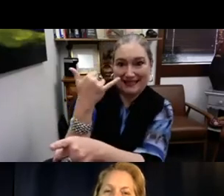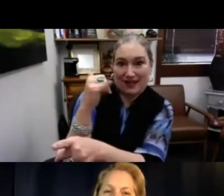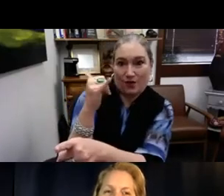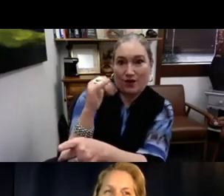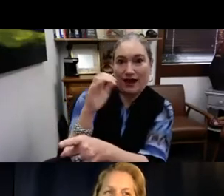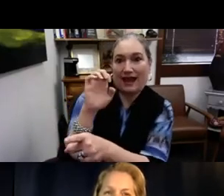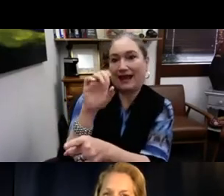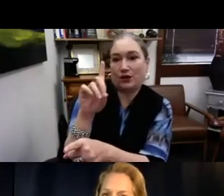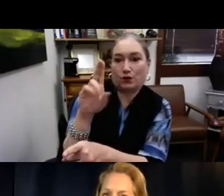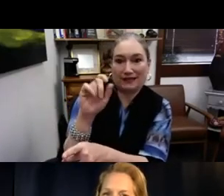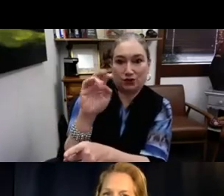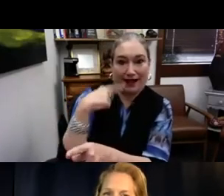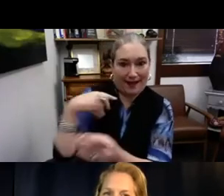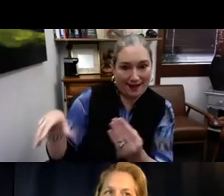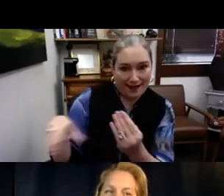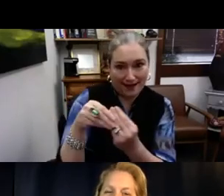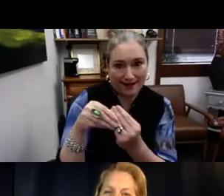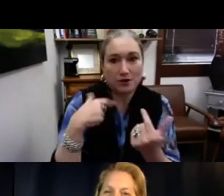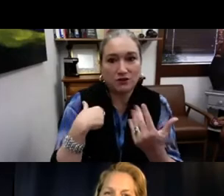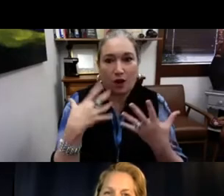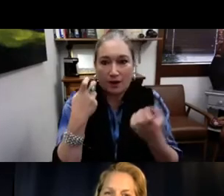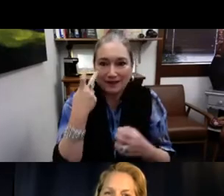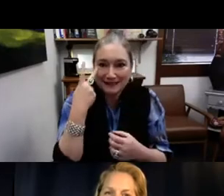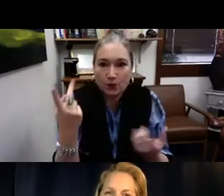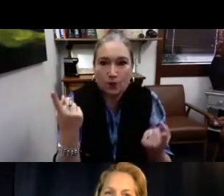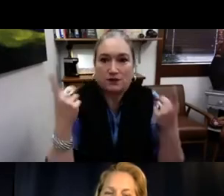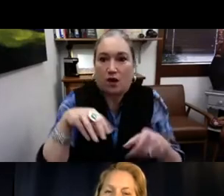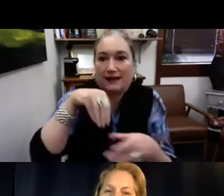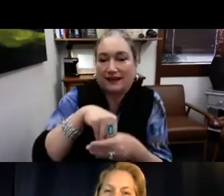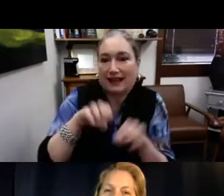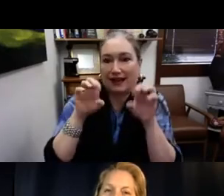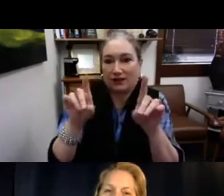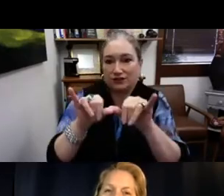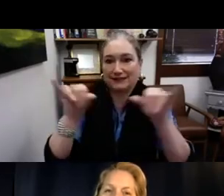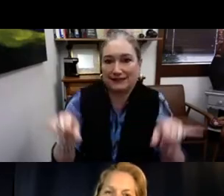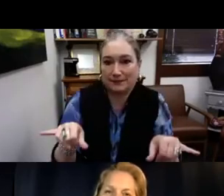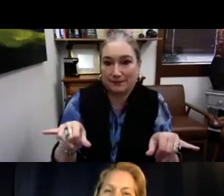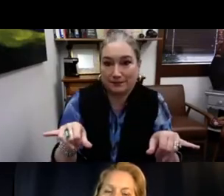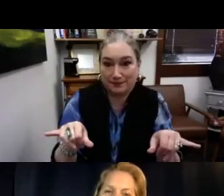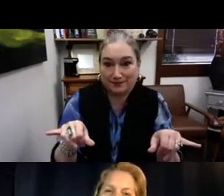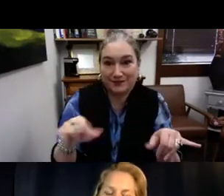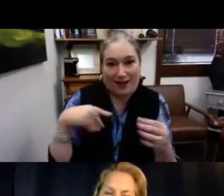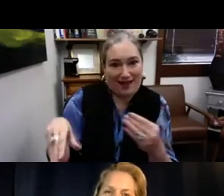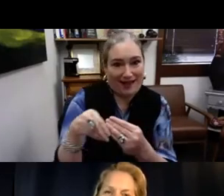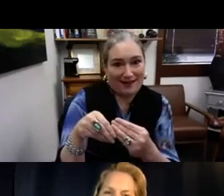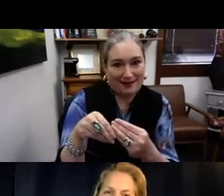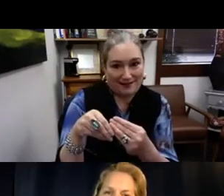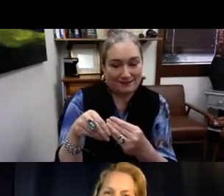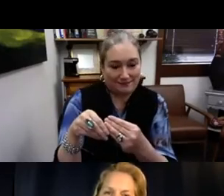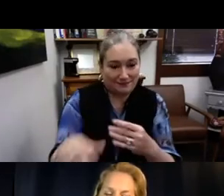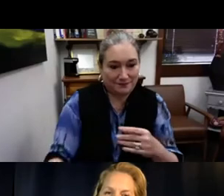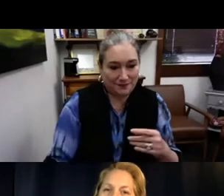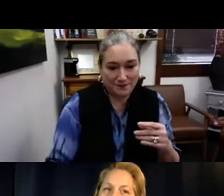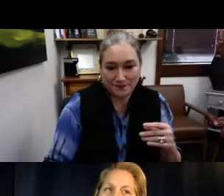I've also added, do you see the yellow box here? I added the educational because I wanted to see what's going on in the educational